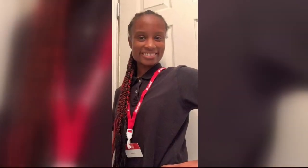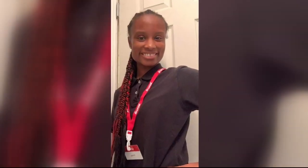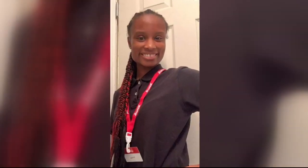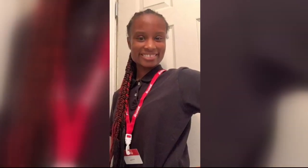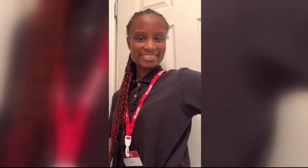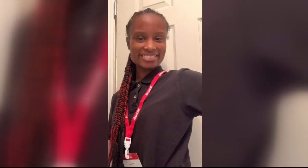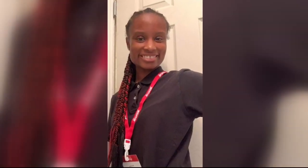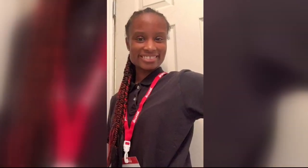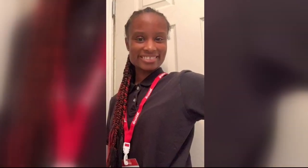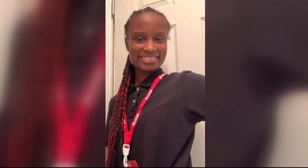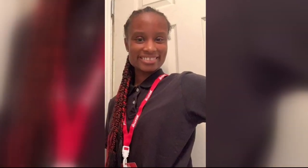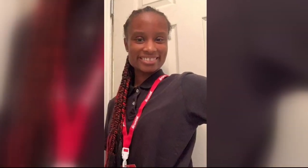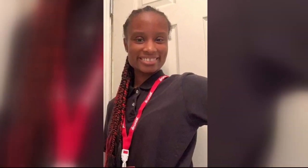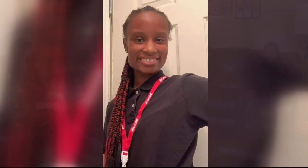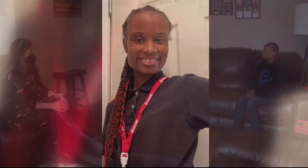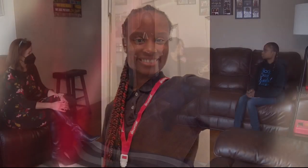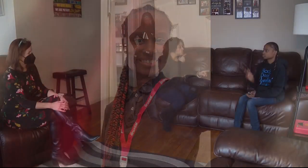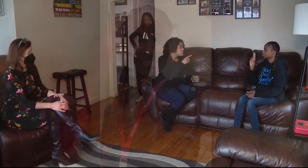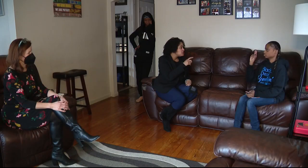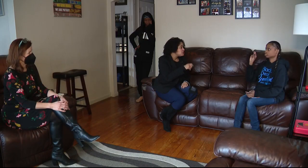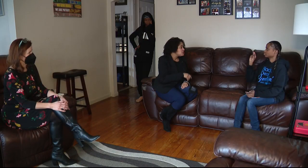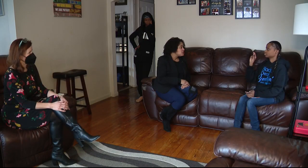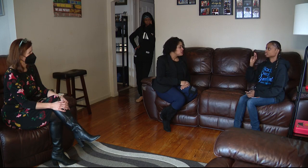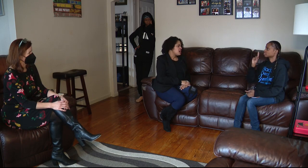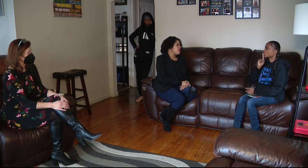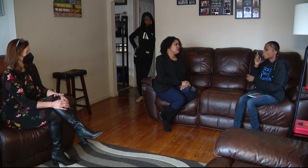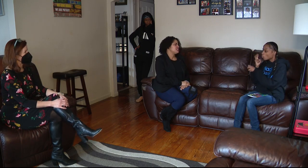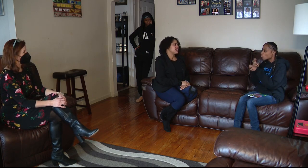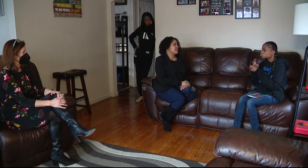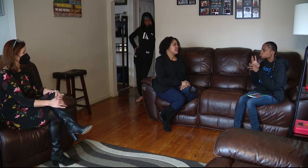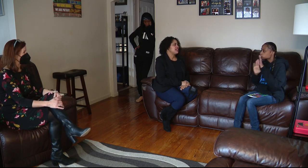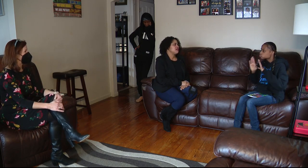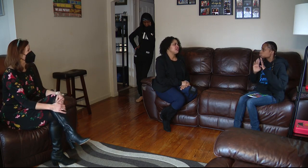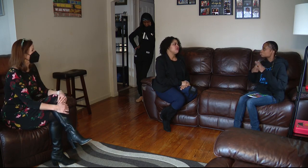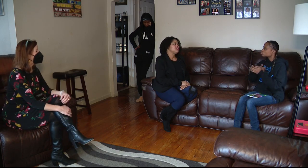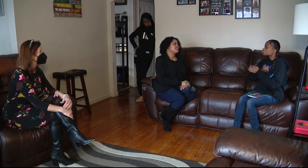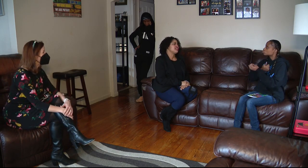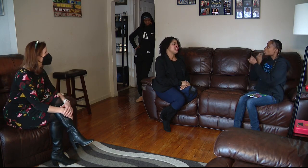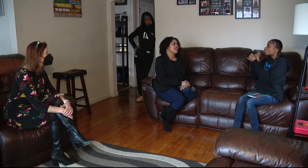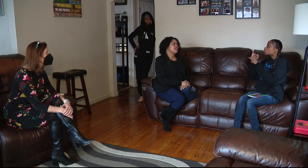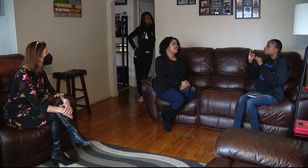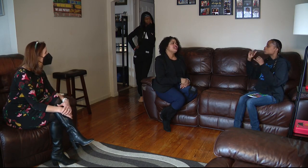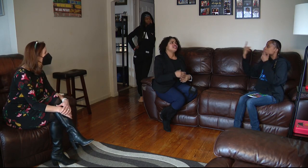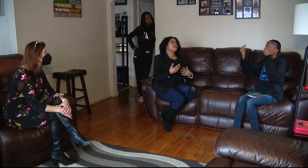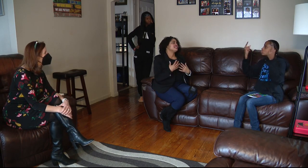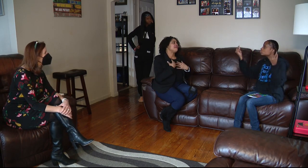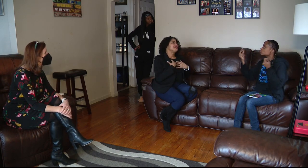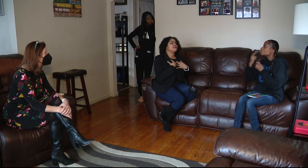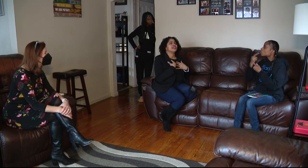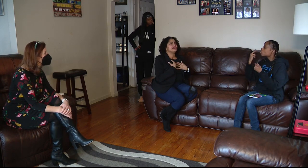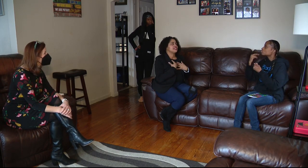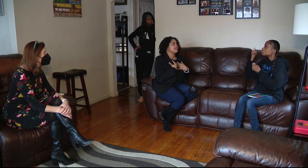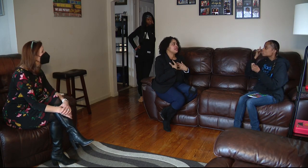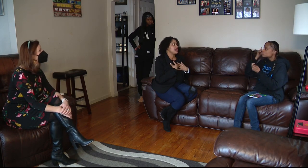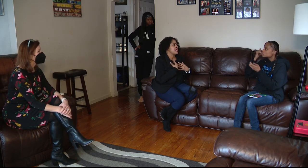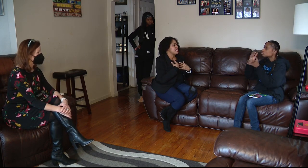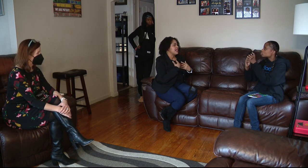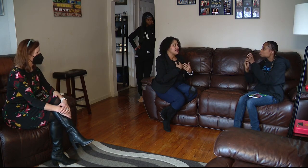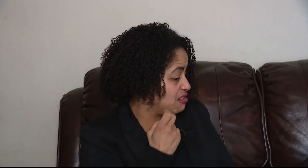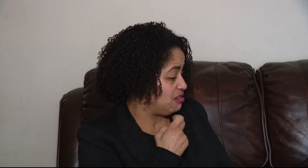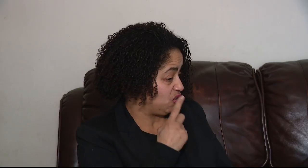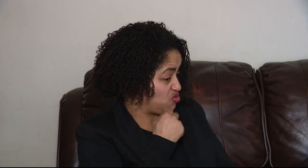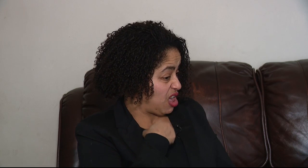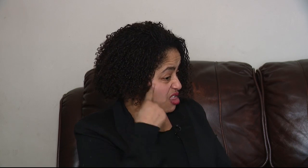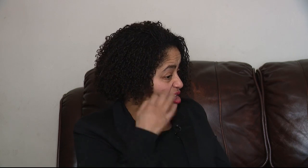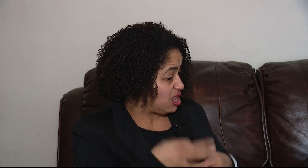and it makes us be happy to be who we are. Kiana's efforts are especially exciting for her interpreter on this day, Jackie Thompson, whose